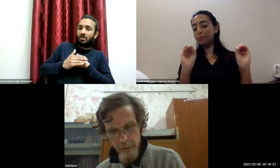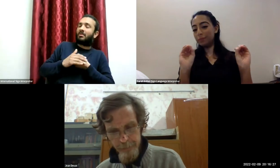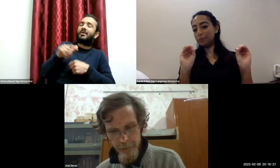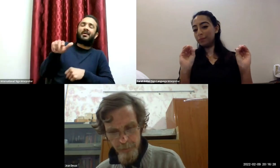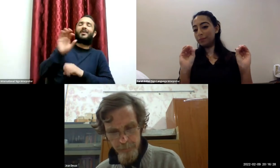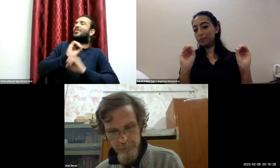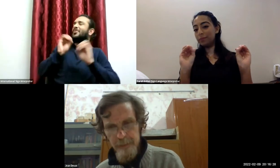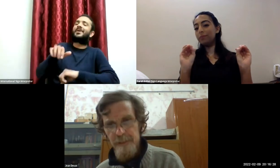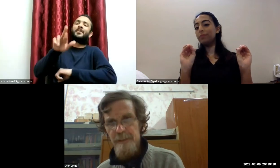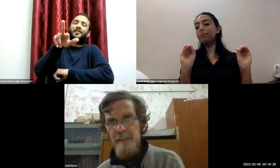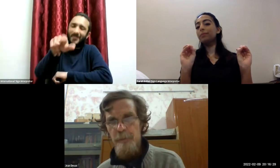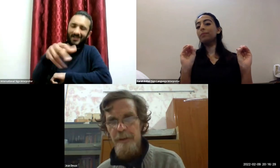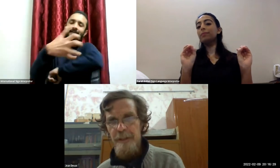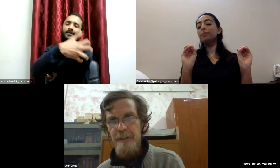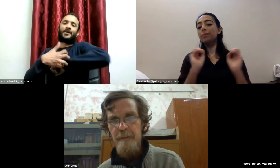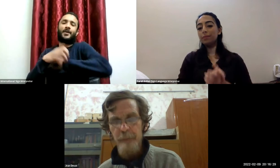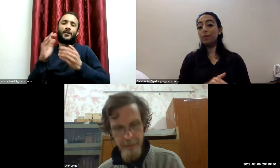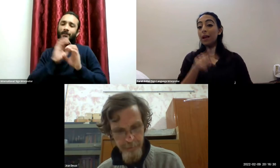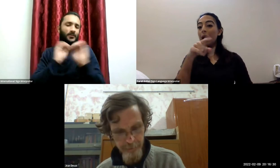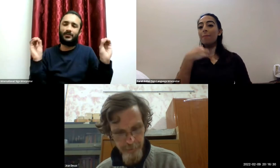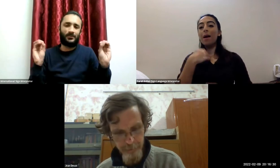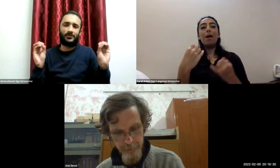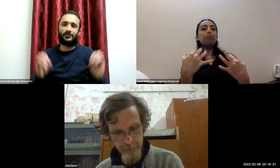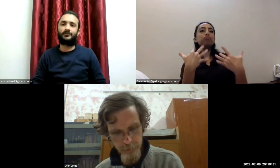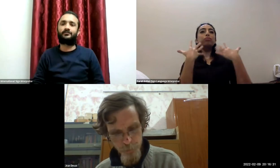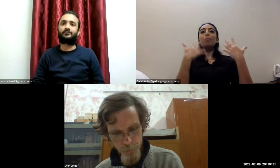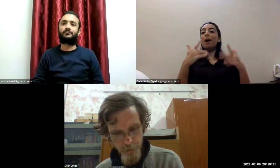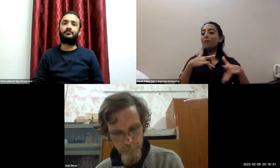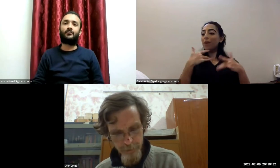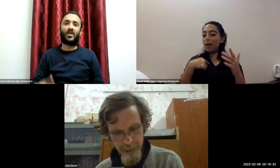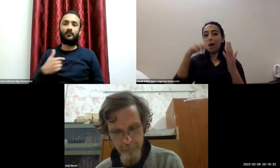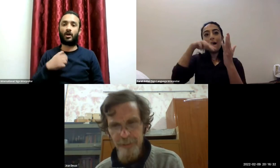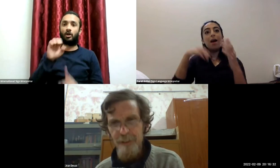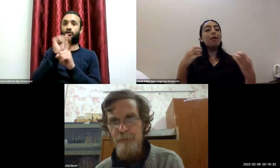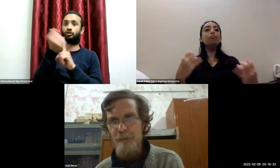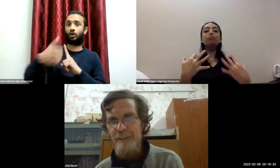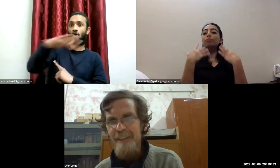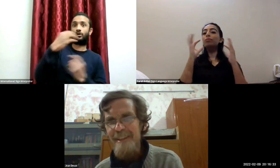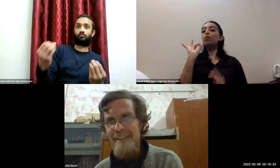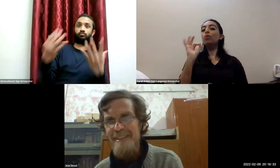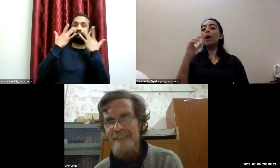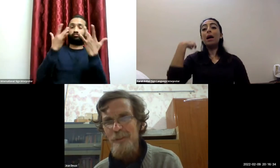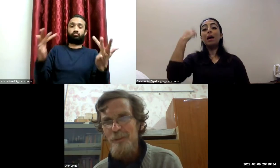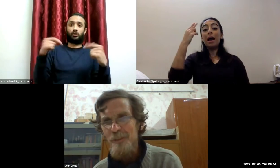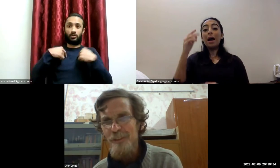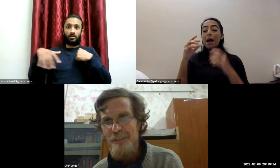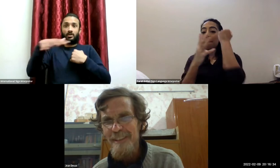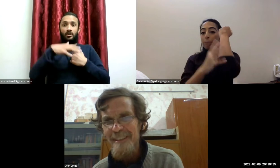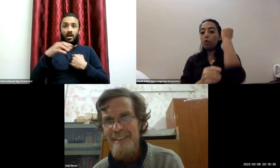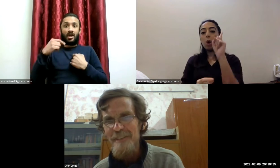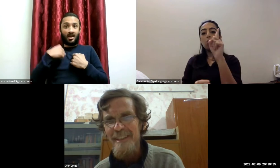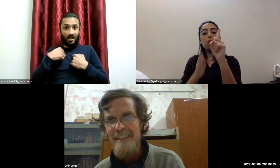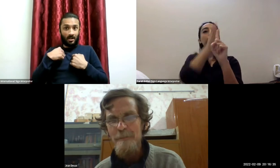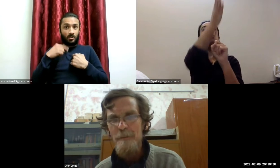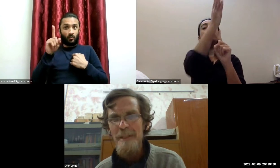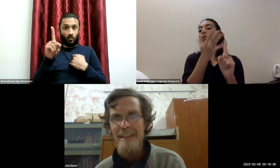discrimination now this is the inspiration behind the so-called multi-dimensional poverty index i don't want to go into the